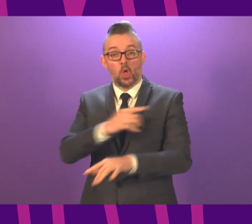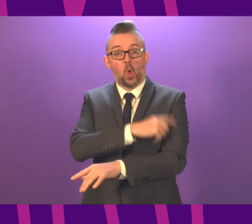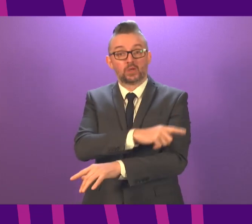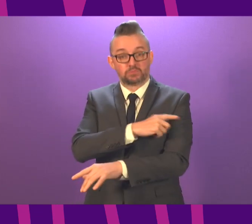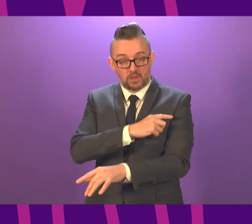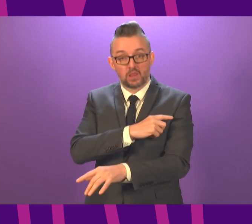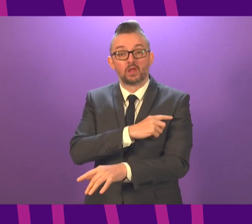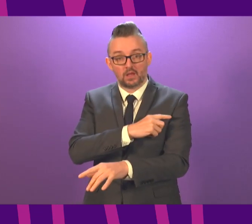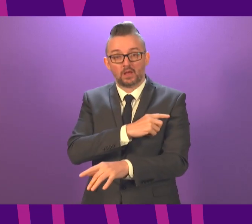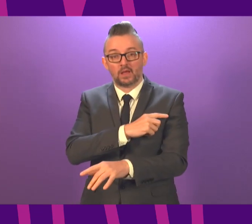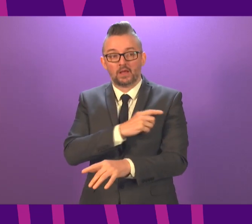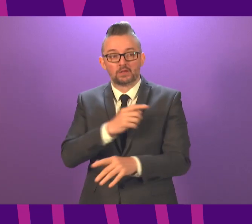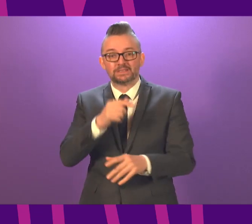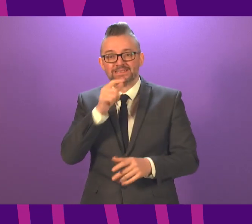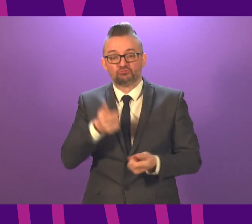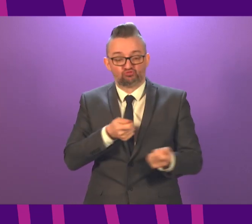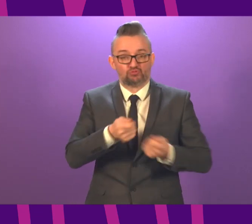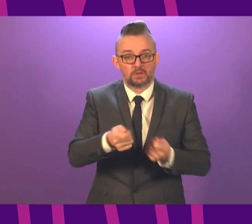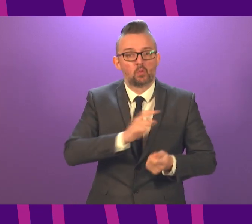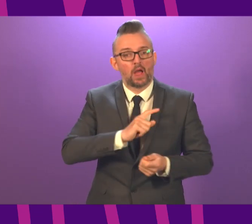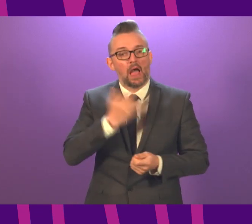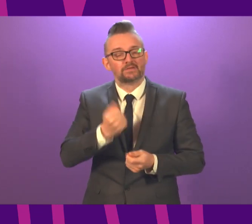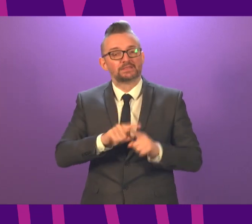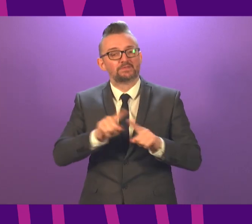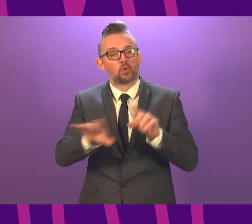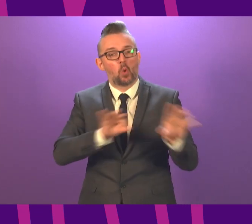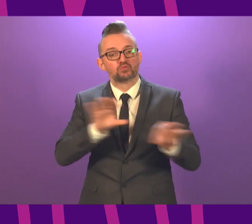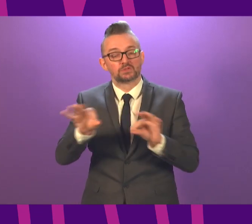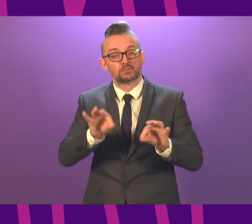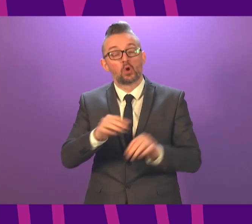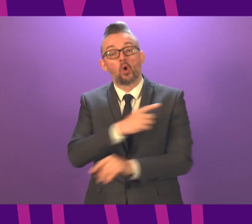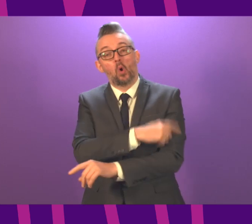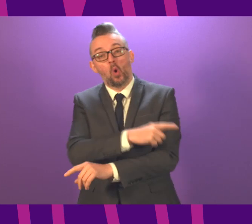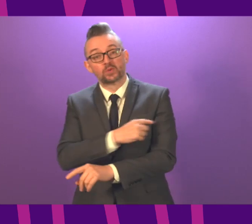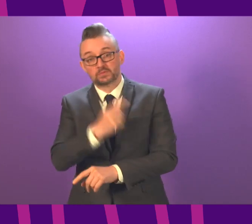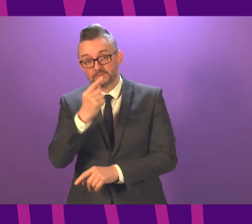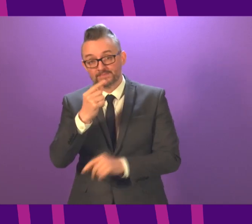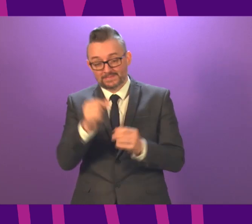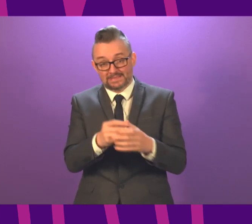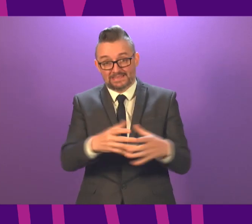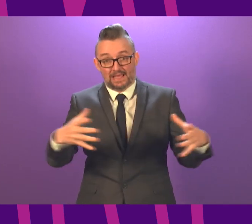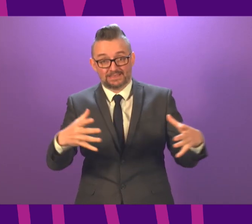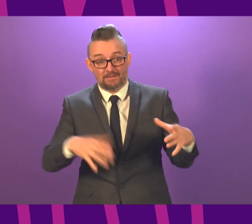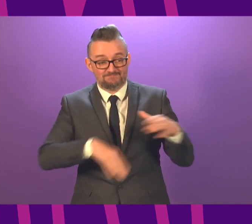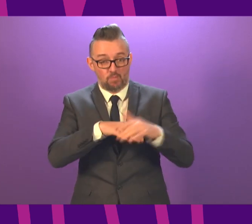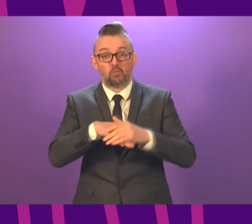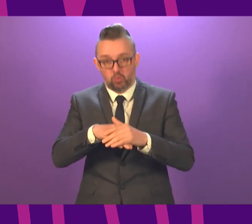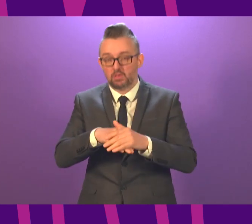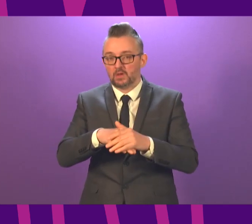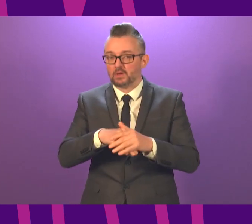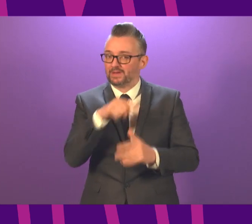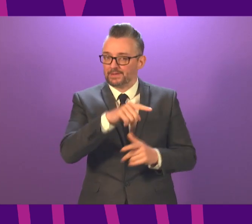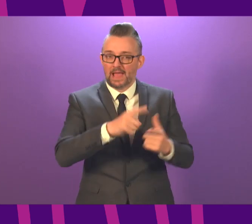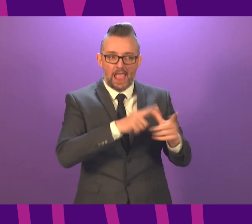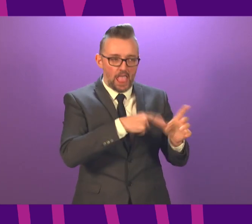treatment options have got better. But hospital capacity is more of a concern, and that is particularly true in Ayrshire and